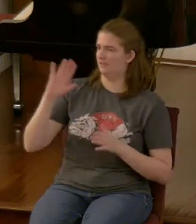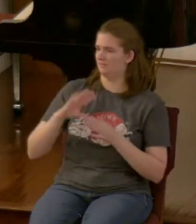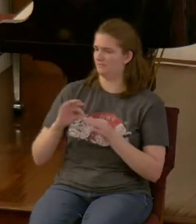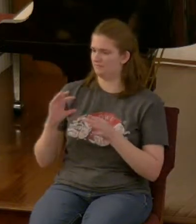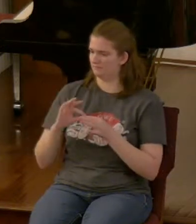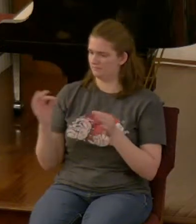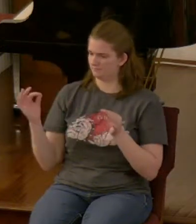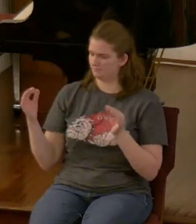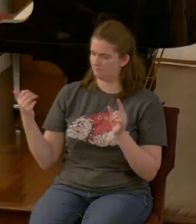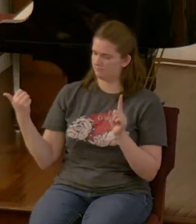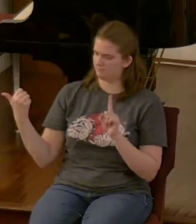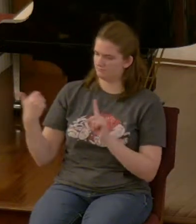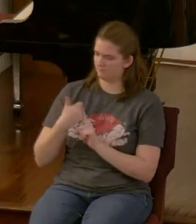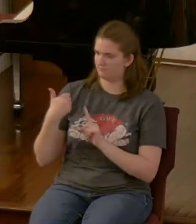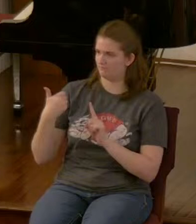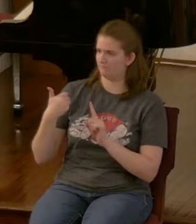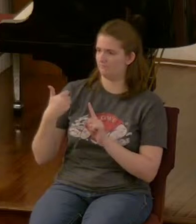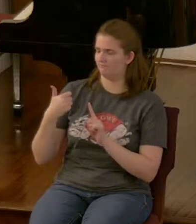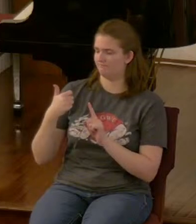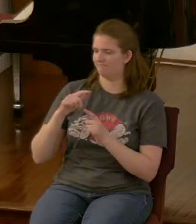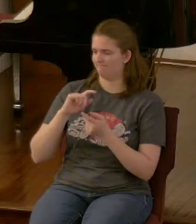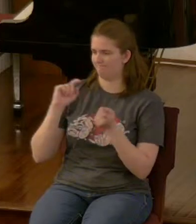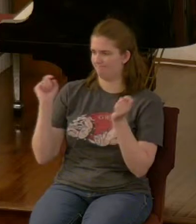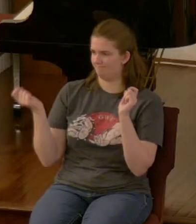us to change us